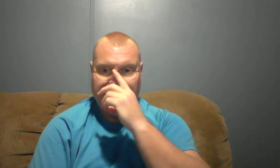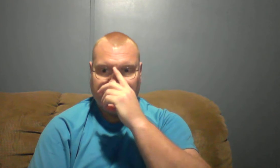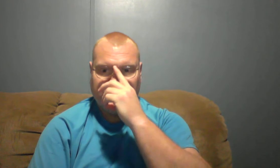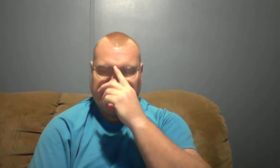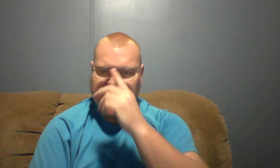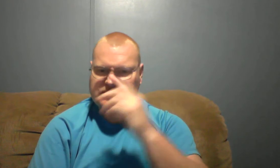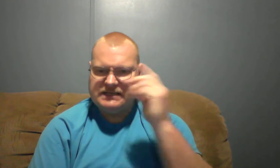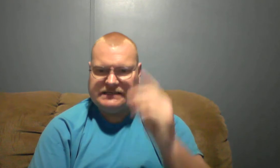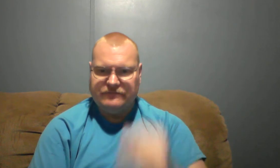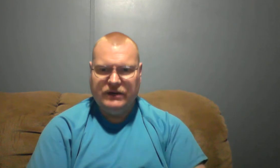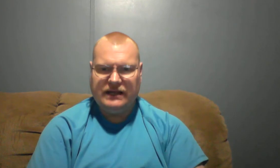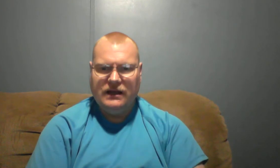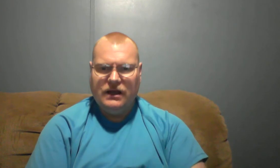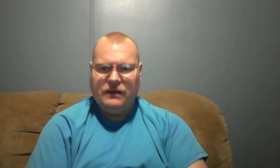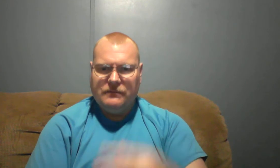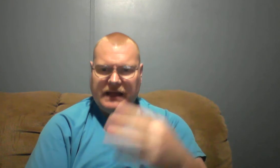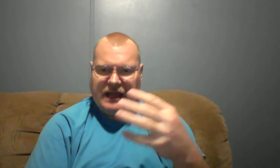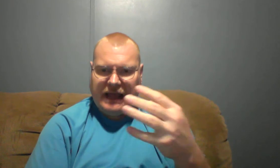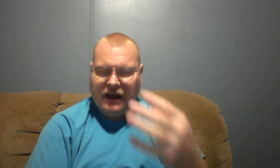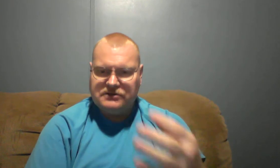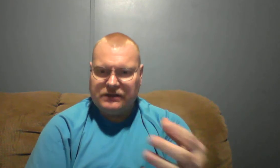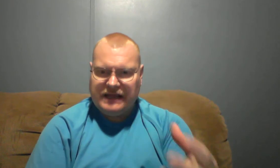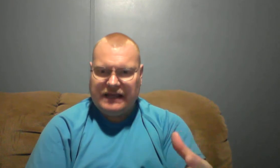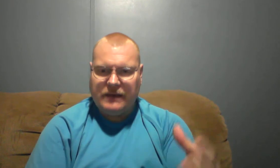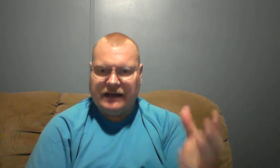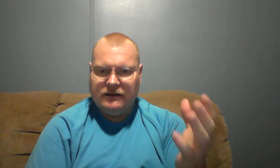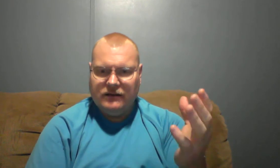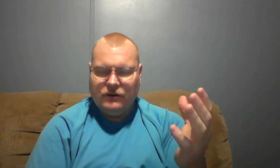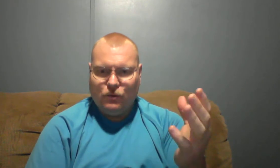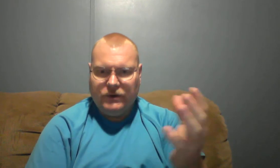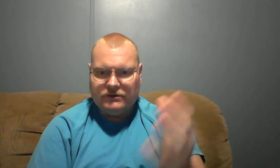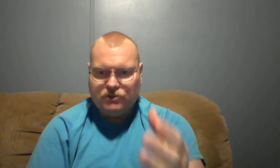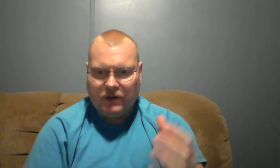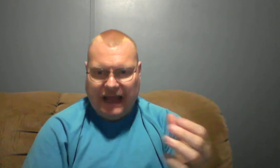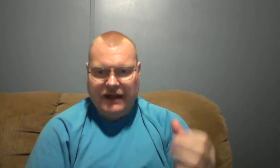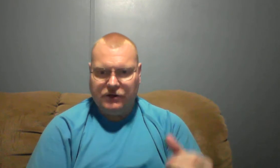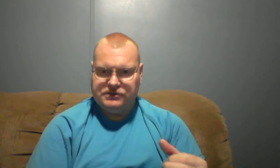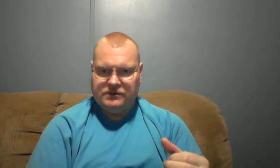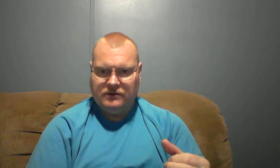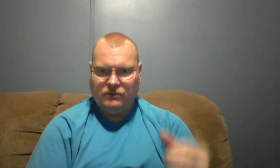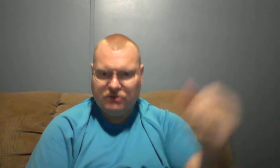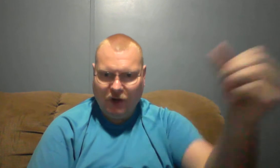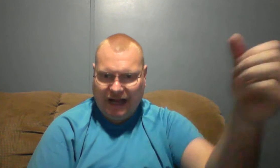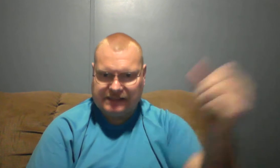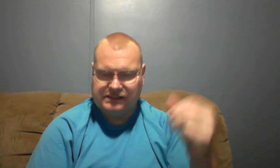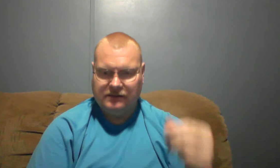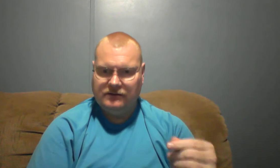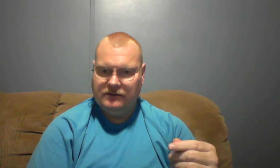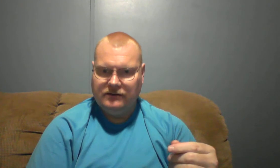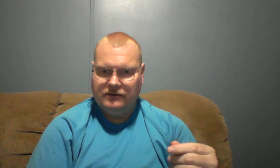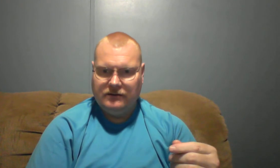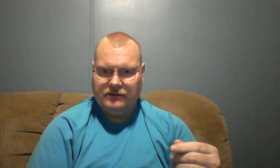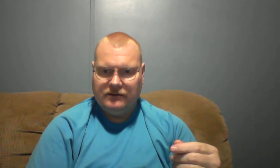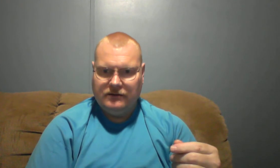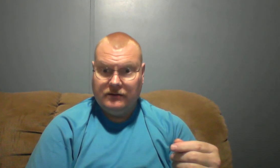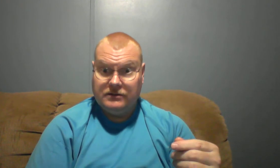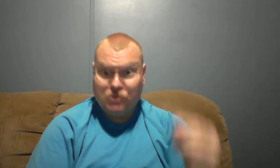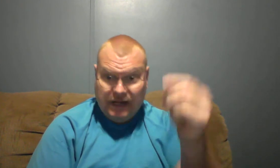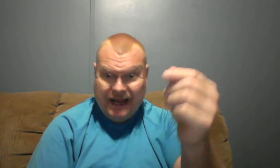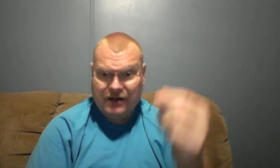Counts us as a friend and also think about we are joint heirs with Christ. Joint heirs